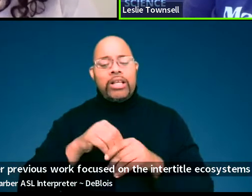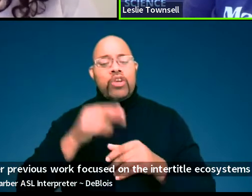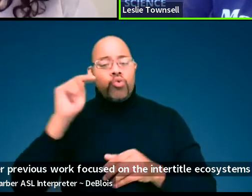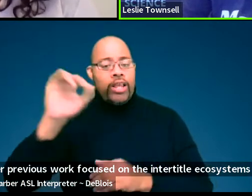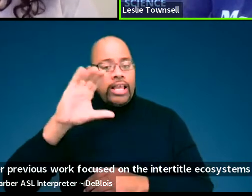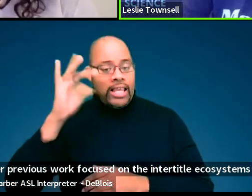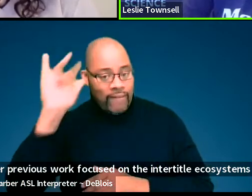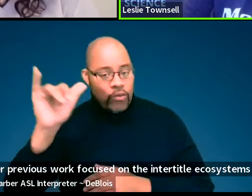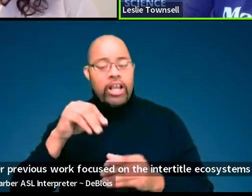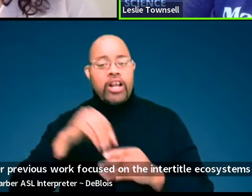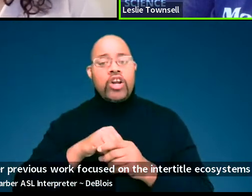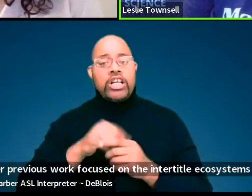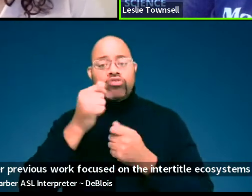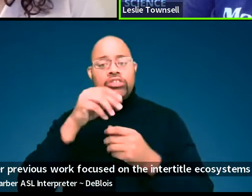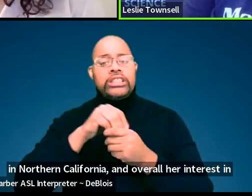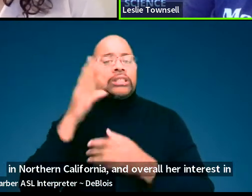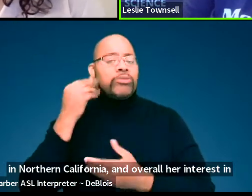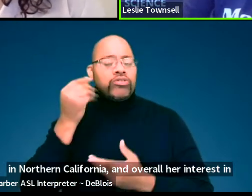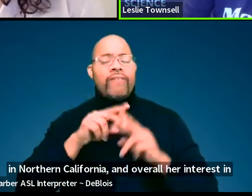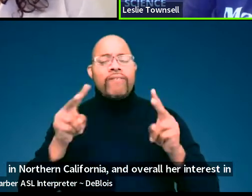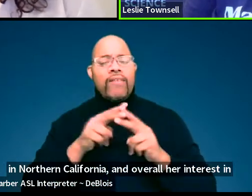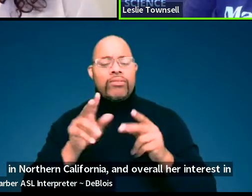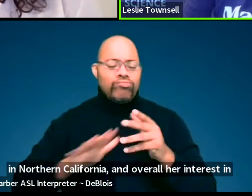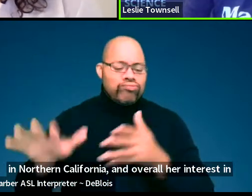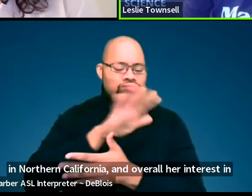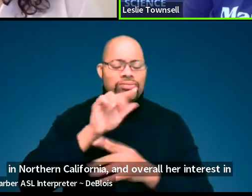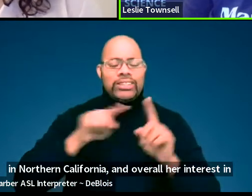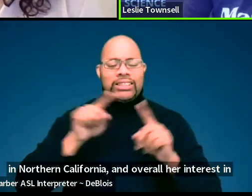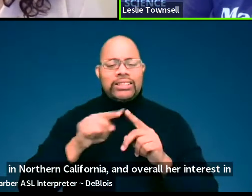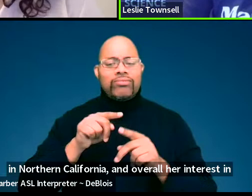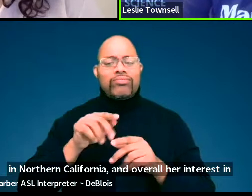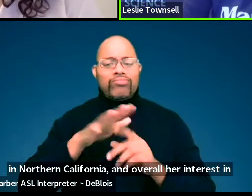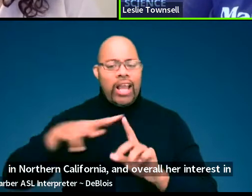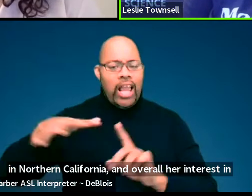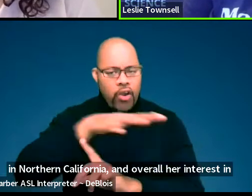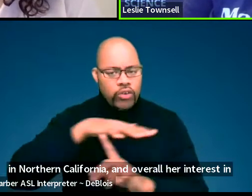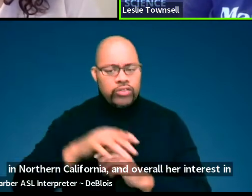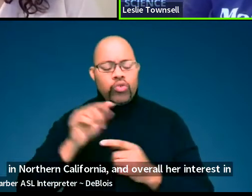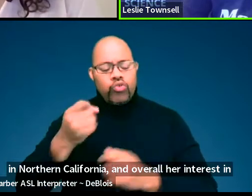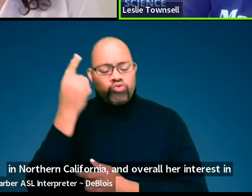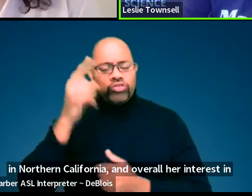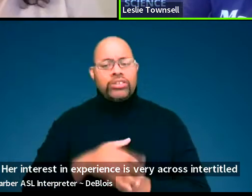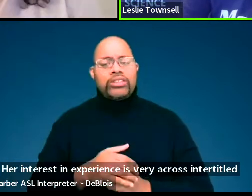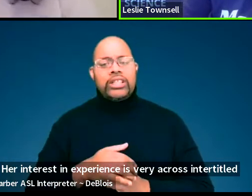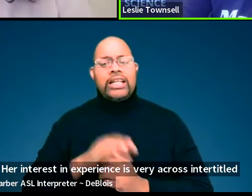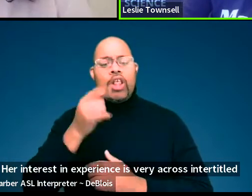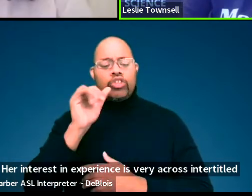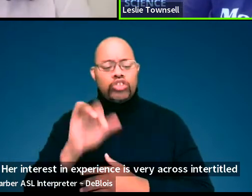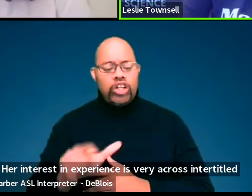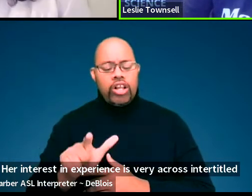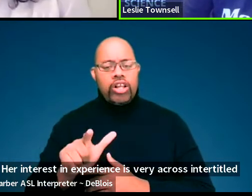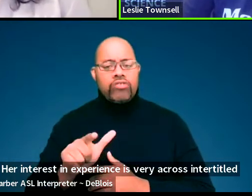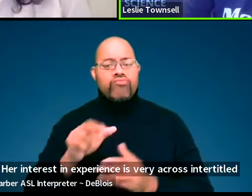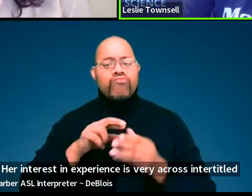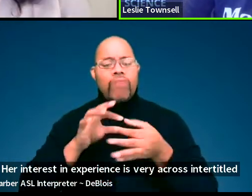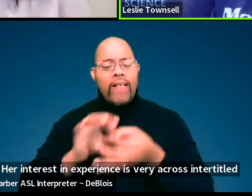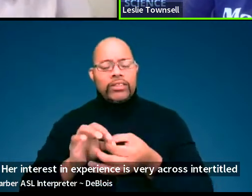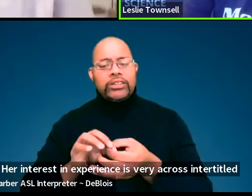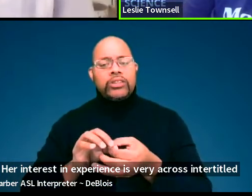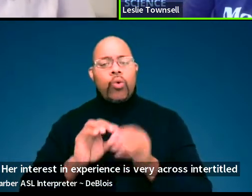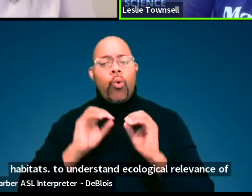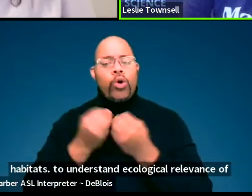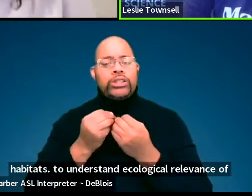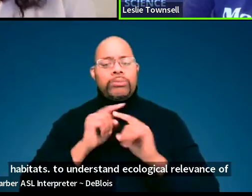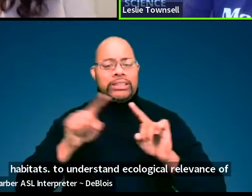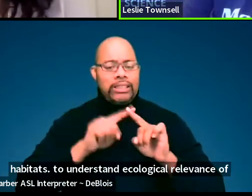and overall her interests and experiences vary across intertidal habitats to understand ecological relevance of organismal variation.